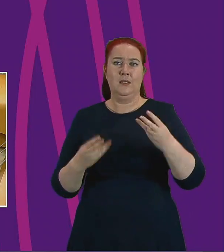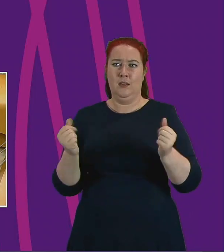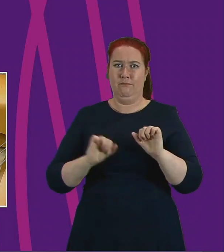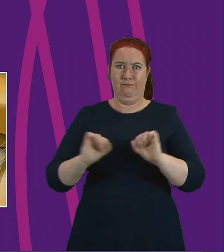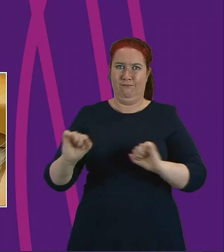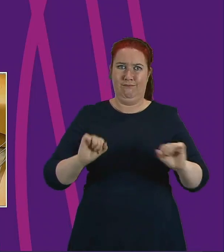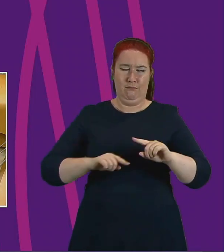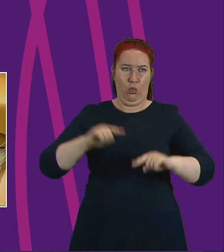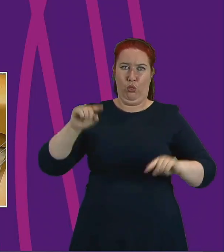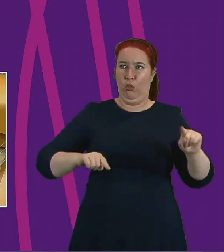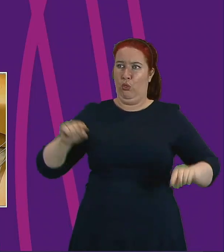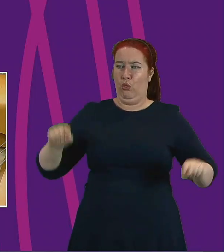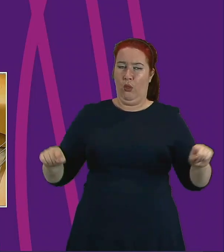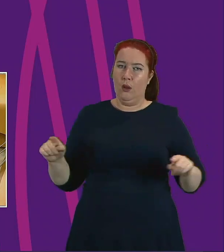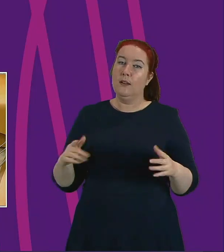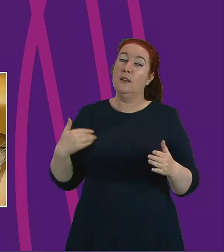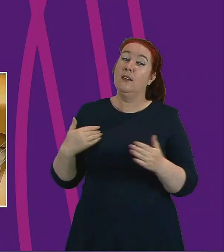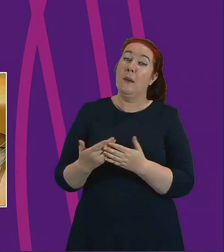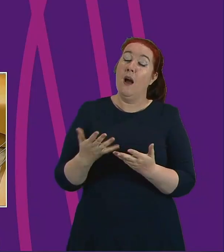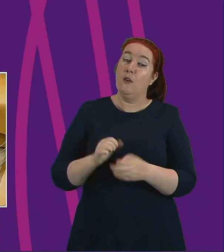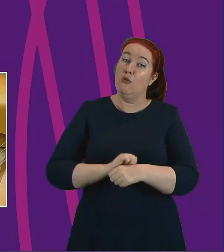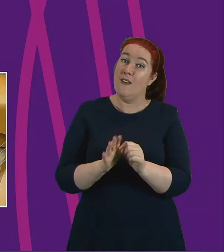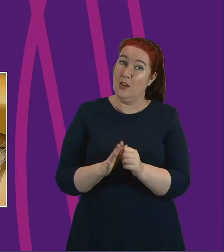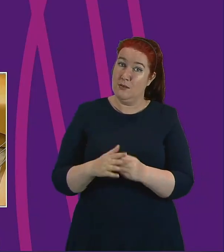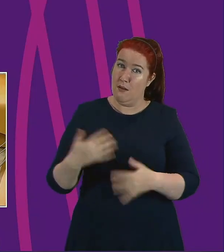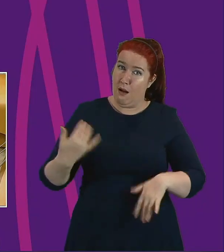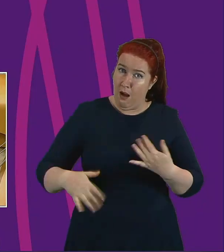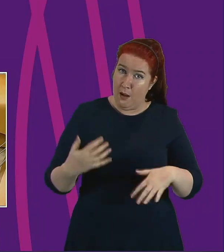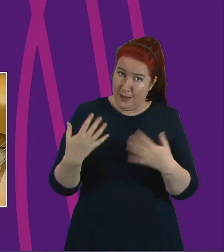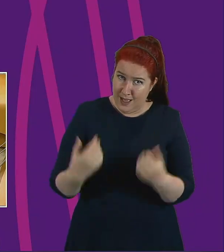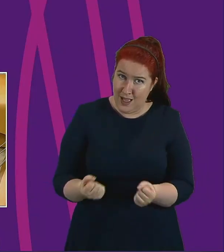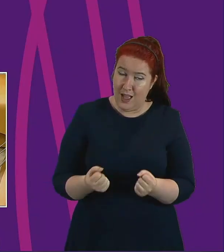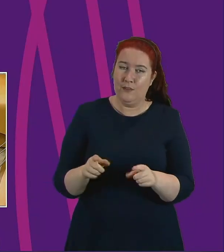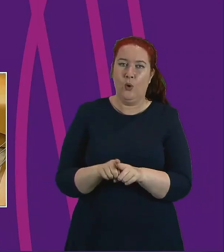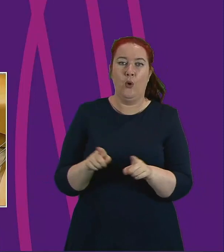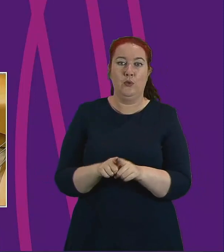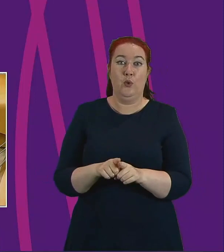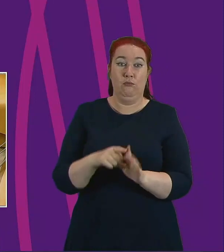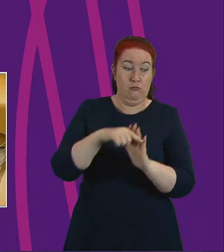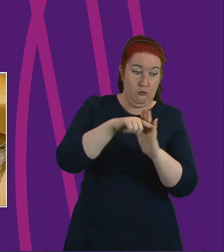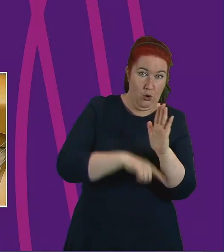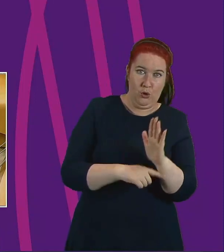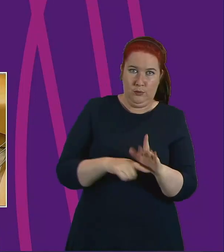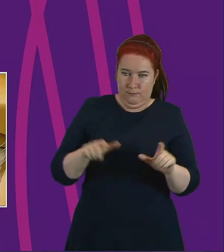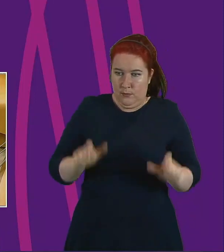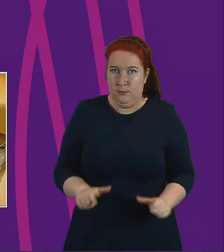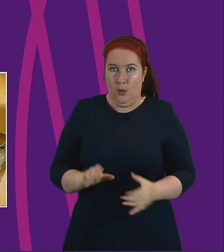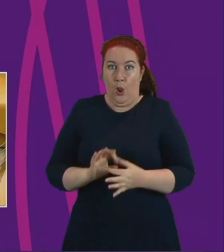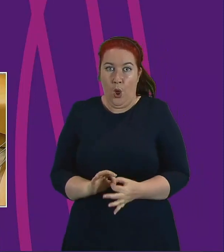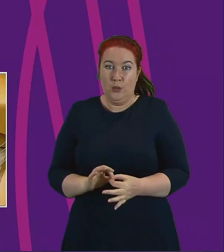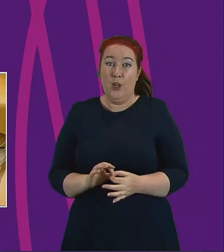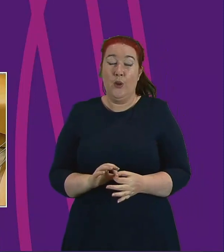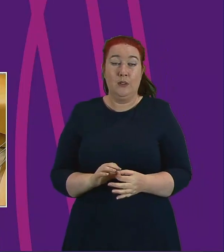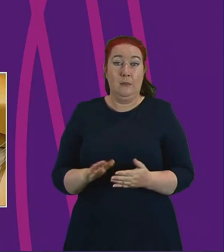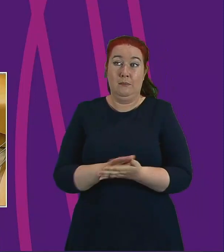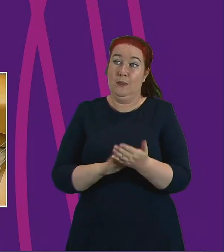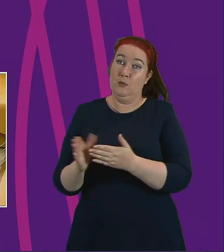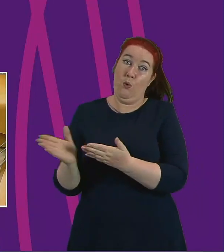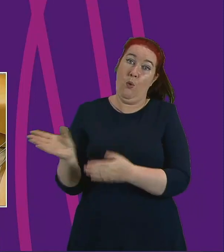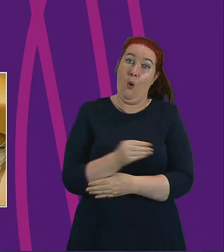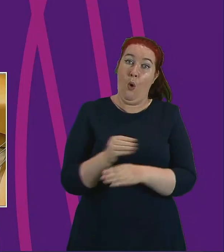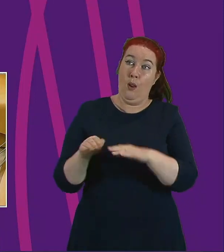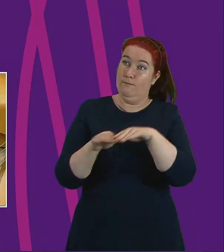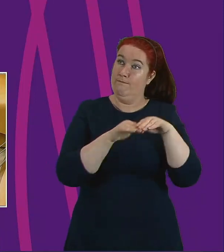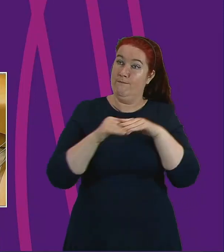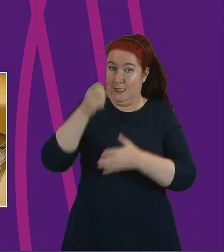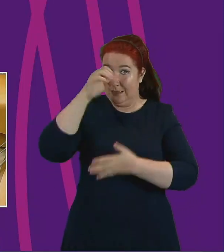The harms caused by the pandemic and the harms of the measures put in place to manage it and save lives are not felt equally, and